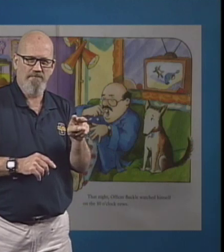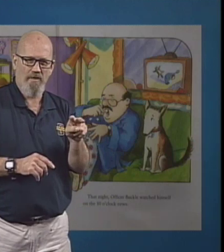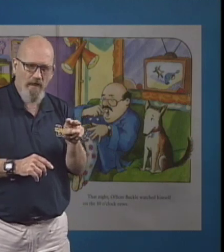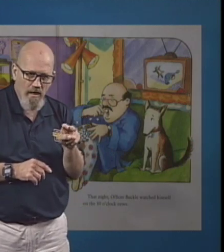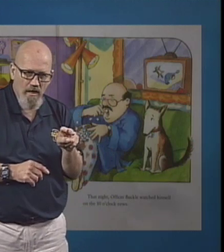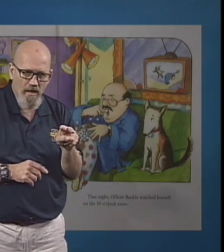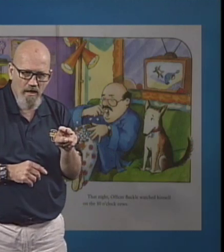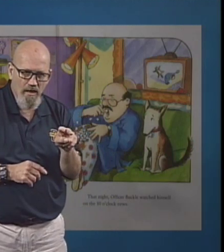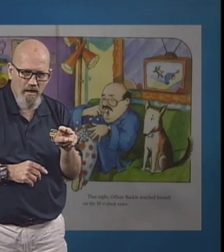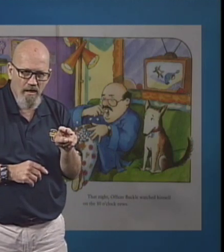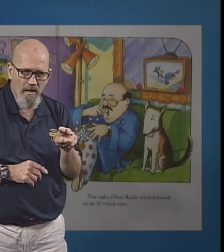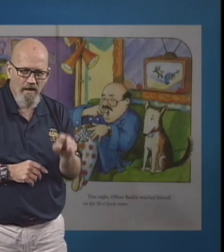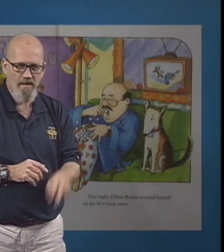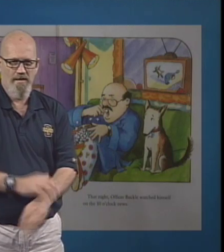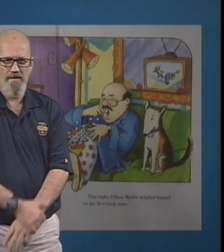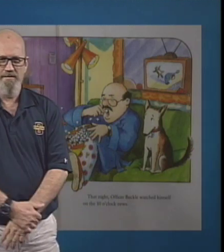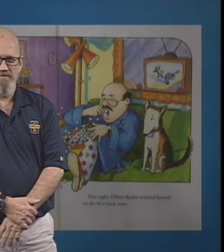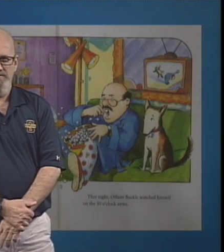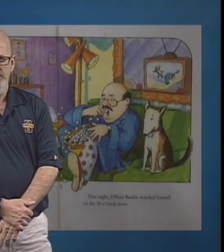Look, he can see Gloria in the background.